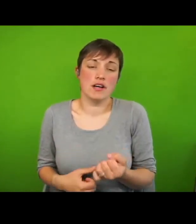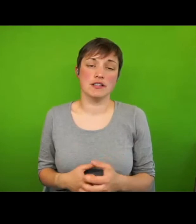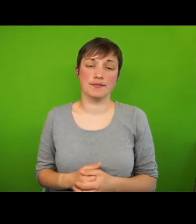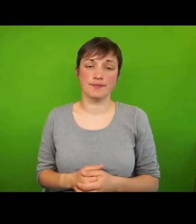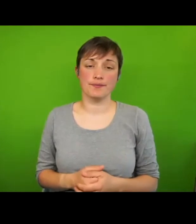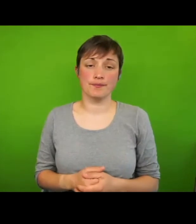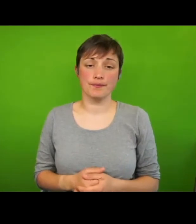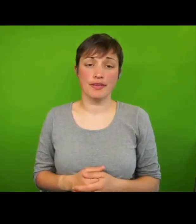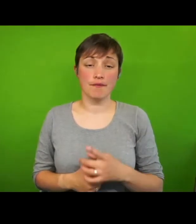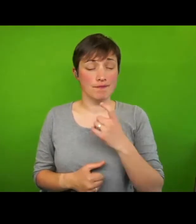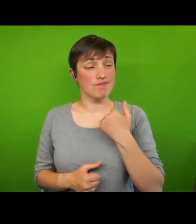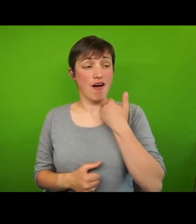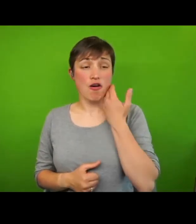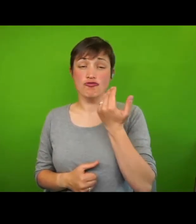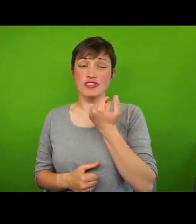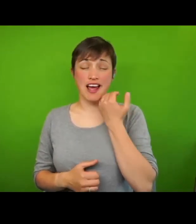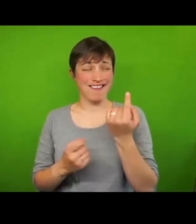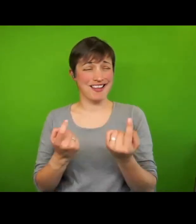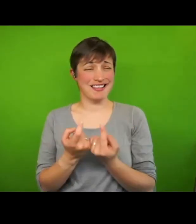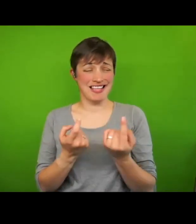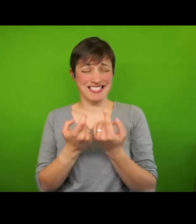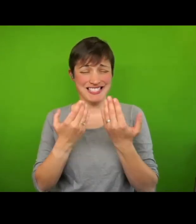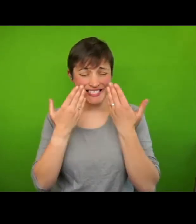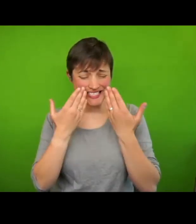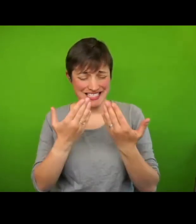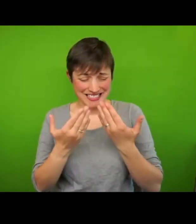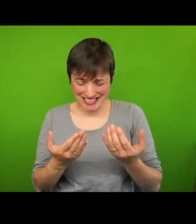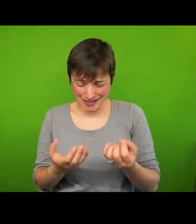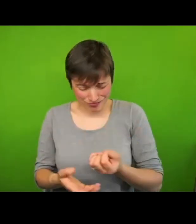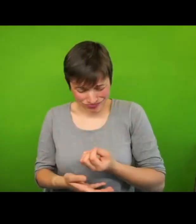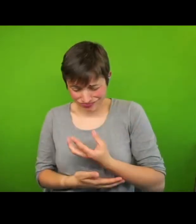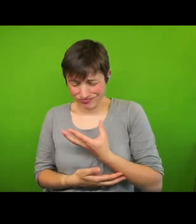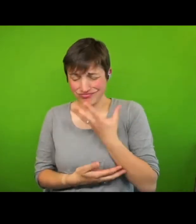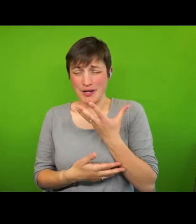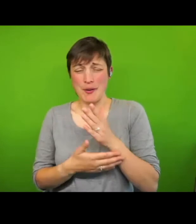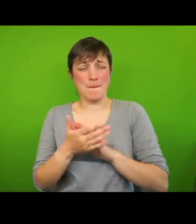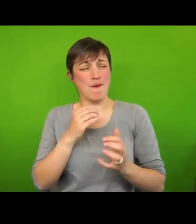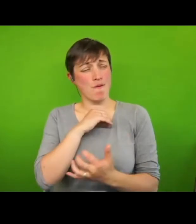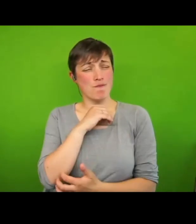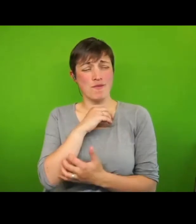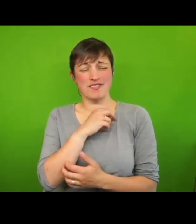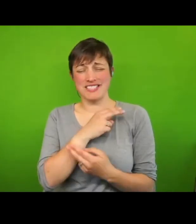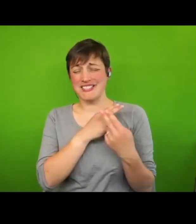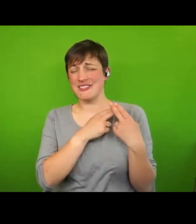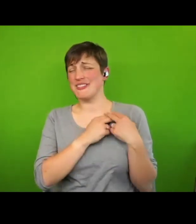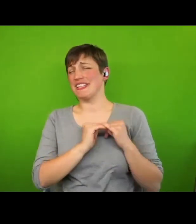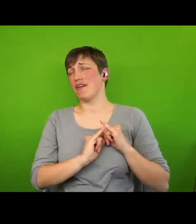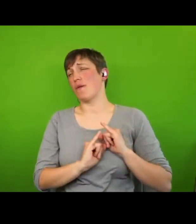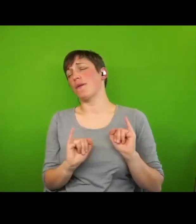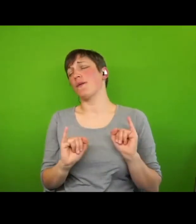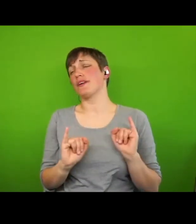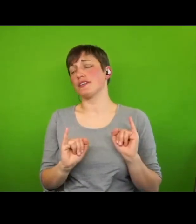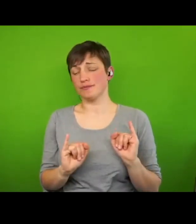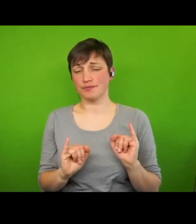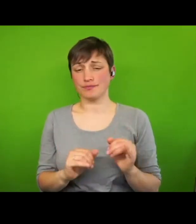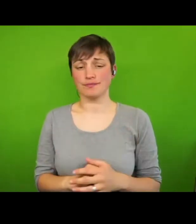indignities that make poverty so difficult to bear. Turning to social and economic rights, although